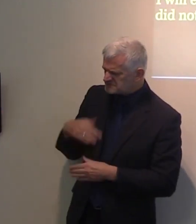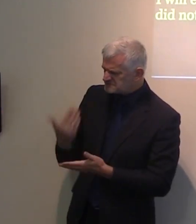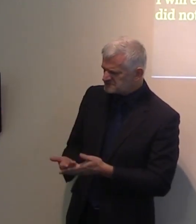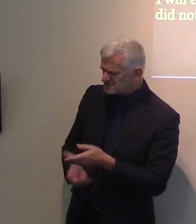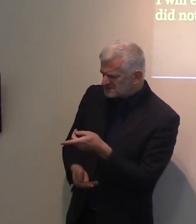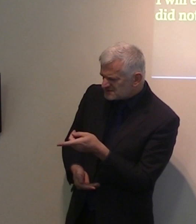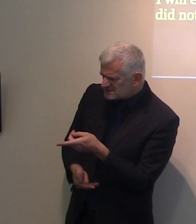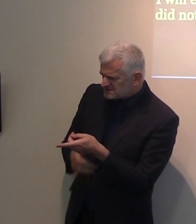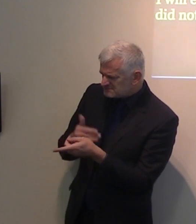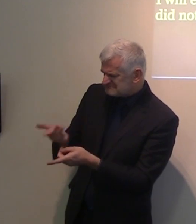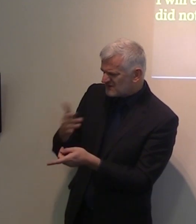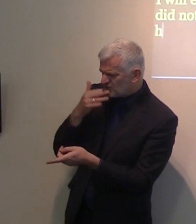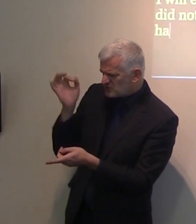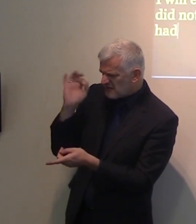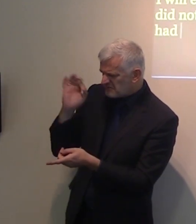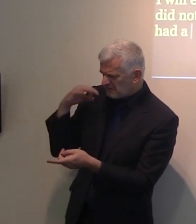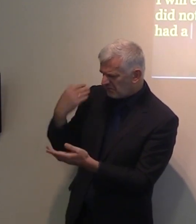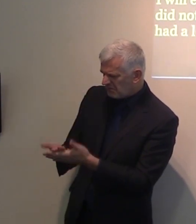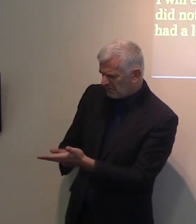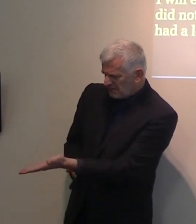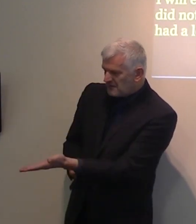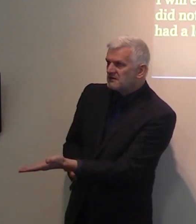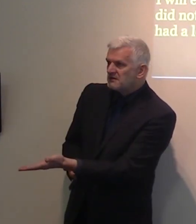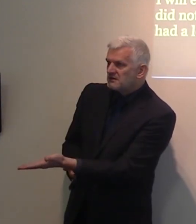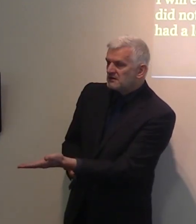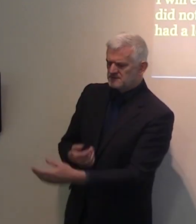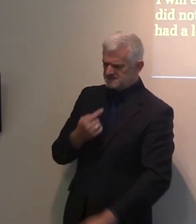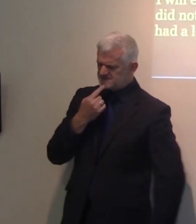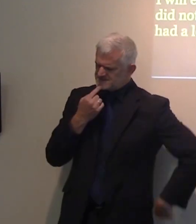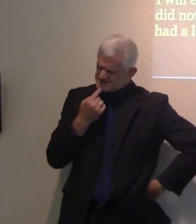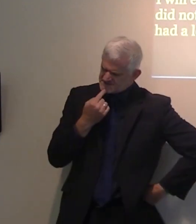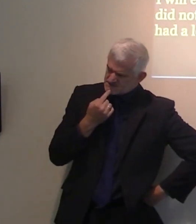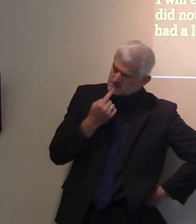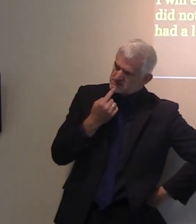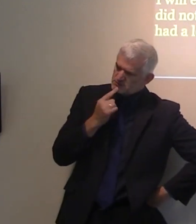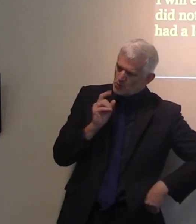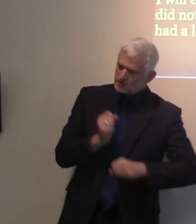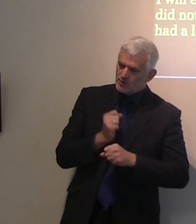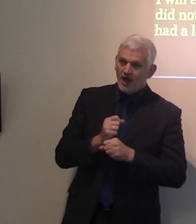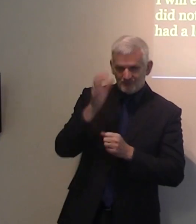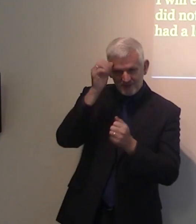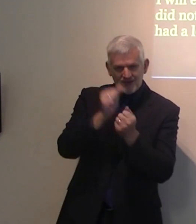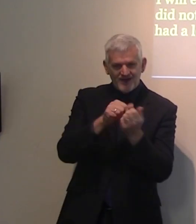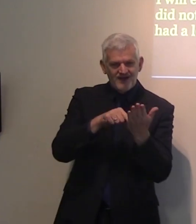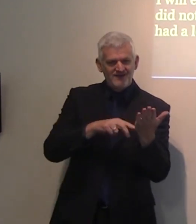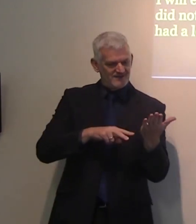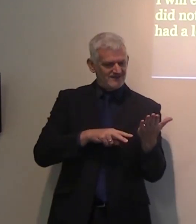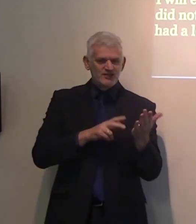never given us any fruit. And I said to myself, we should do, as the Lord Jesus Christ in the parable, the Lord Jesus